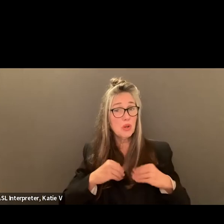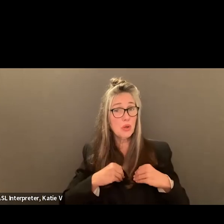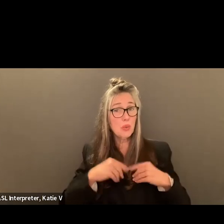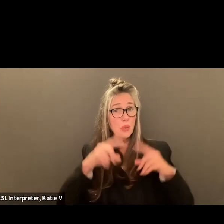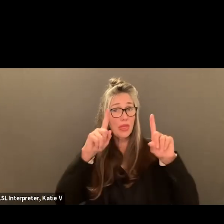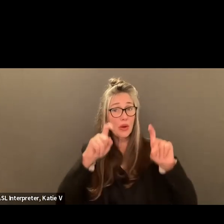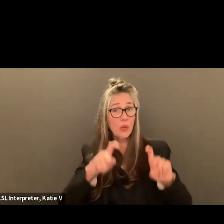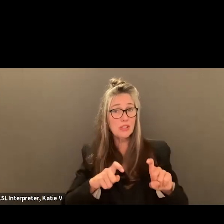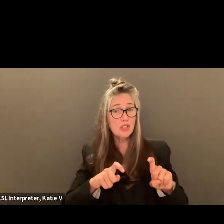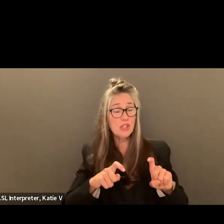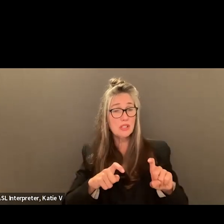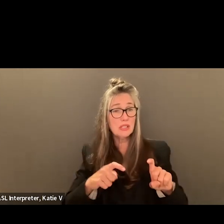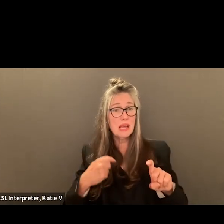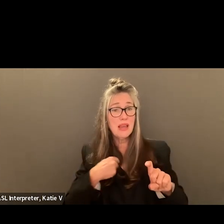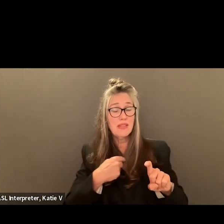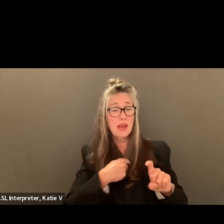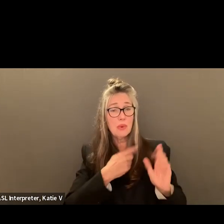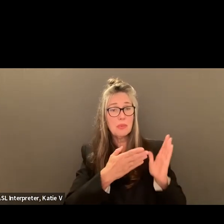Alvarez?